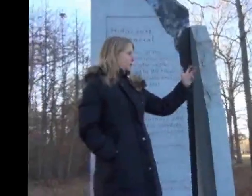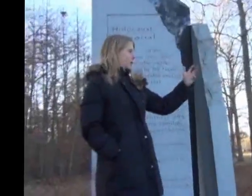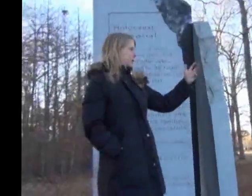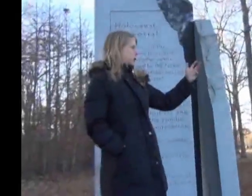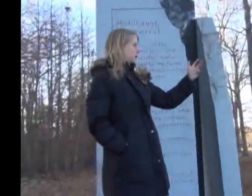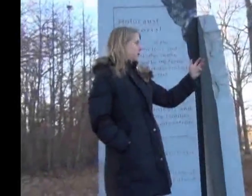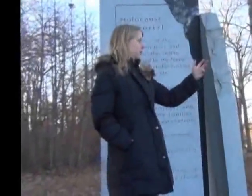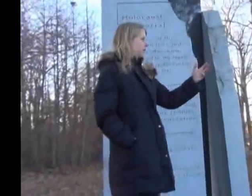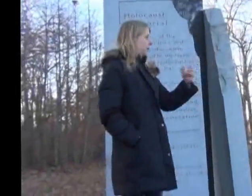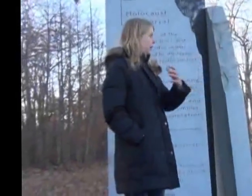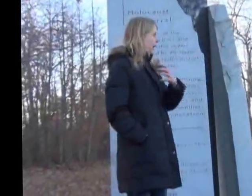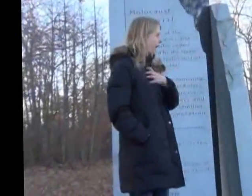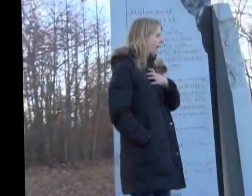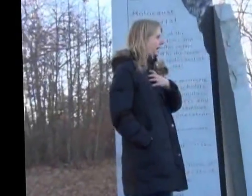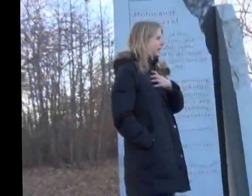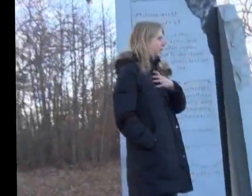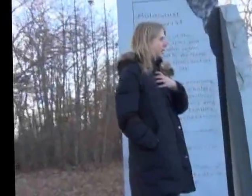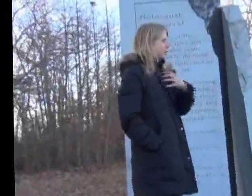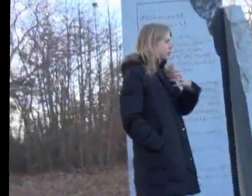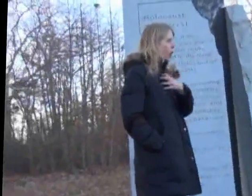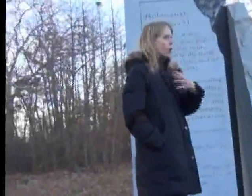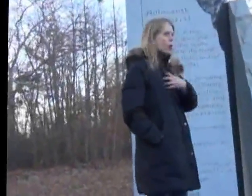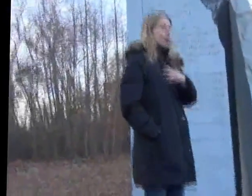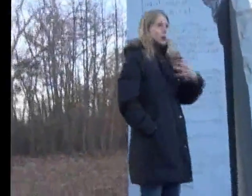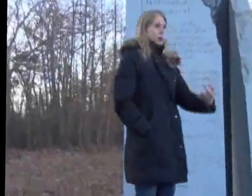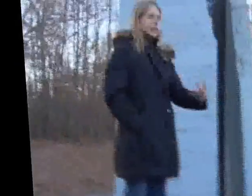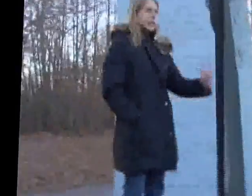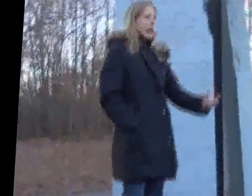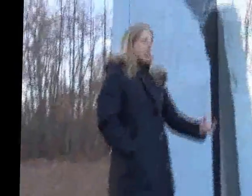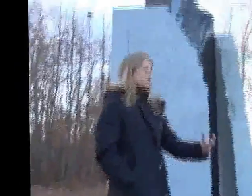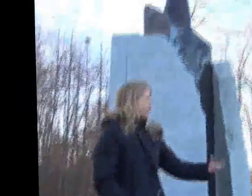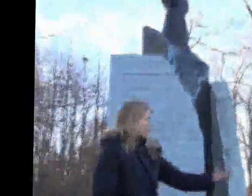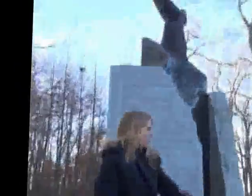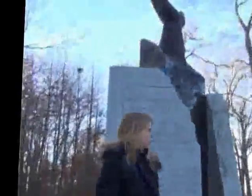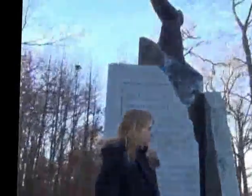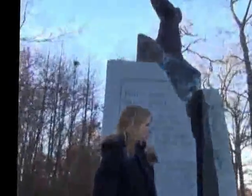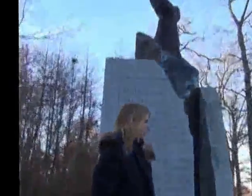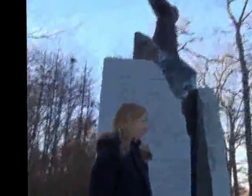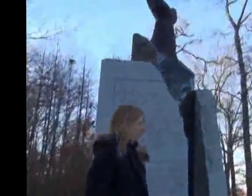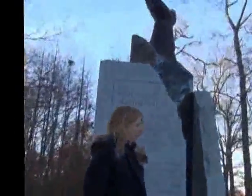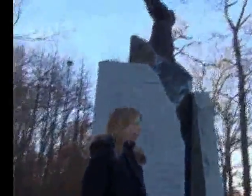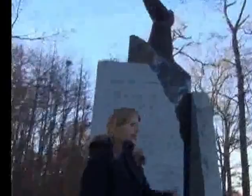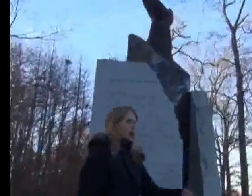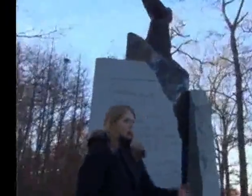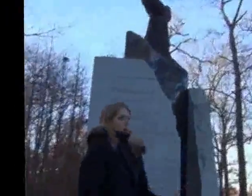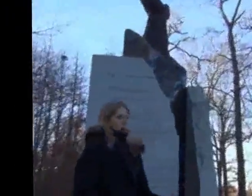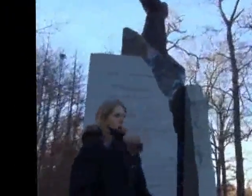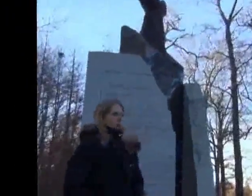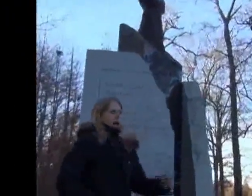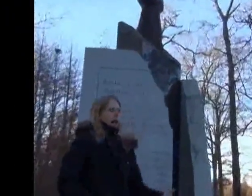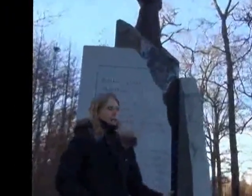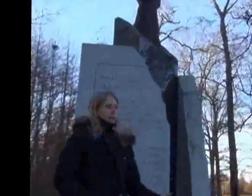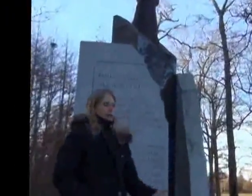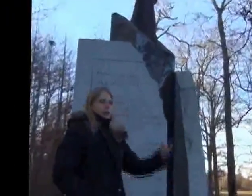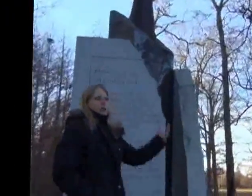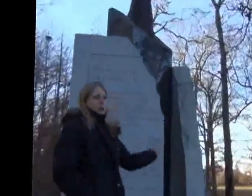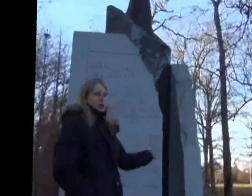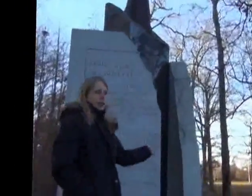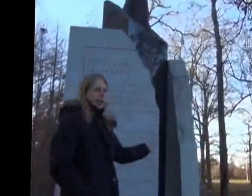is pretty much complete. But I don't want to reenact that part of history. I don't want to be a Nazi tattooing the